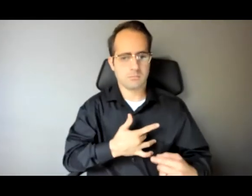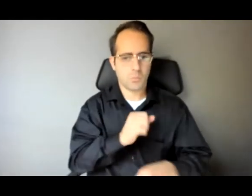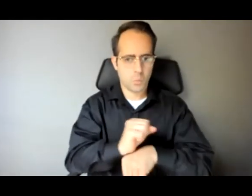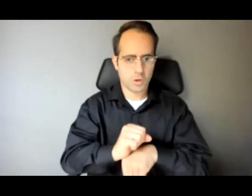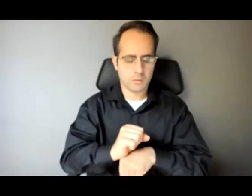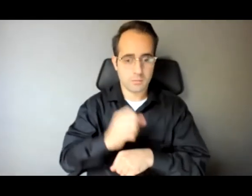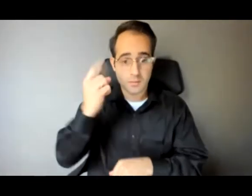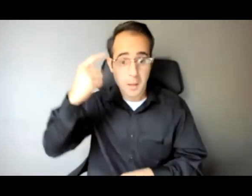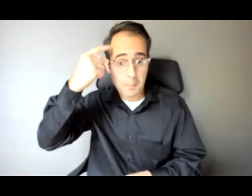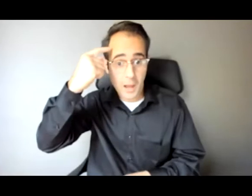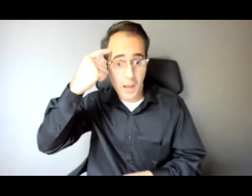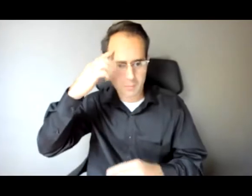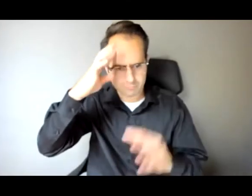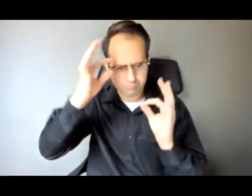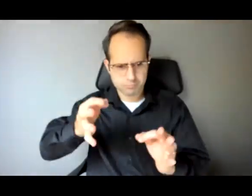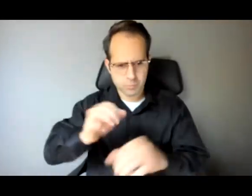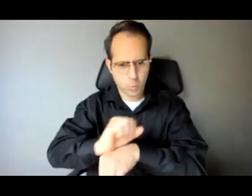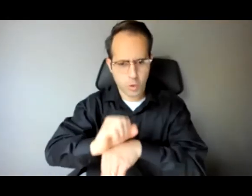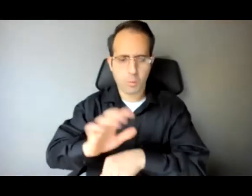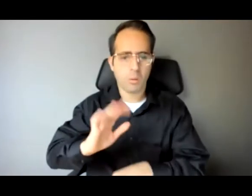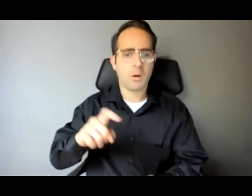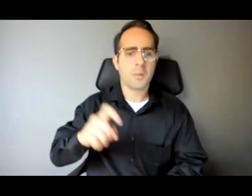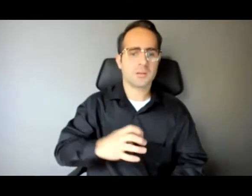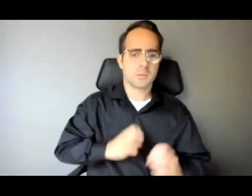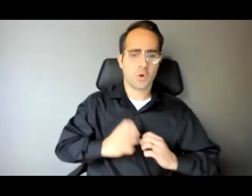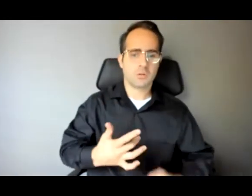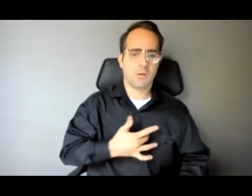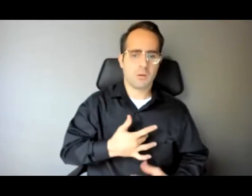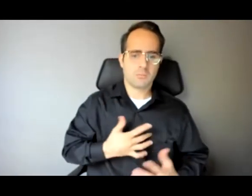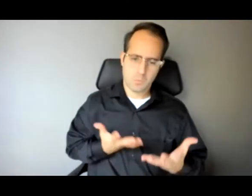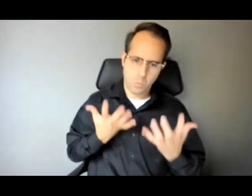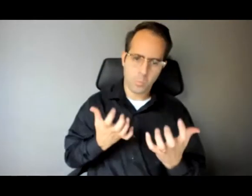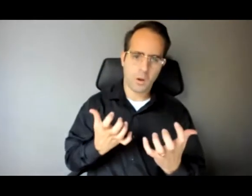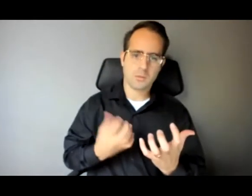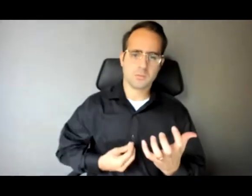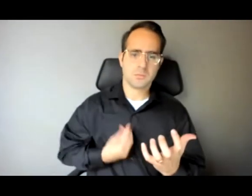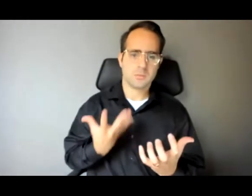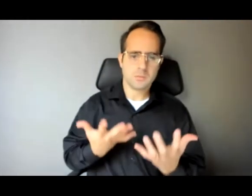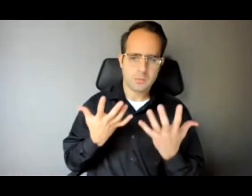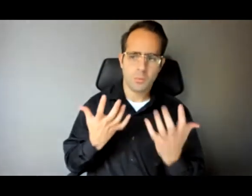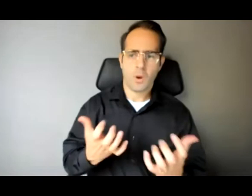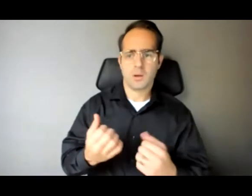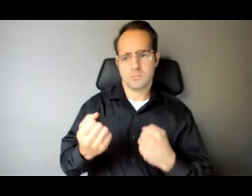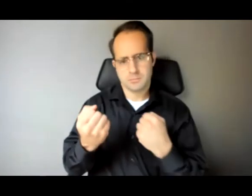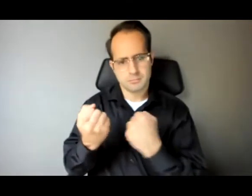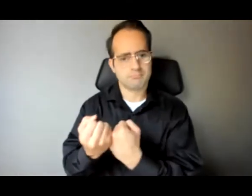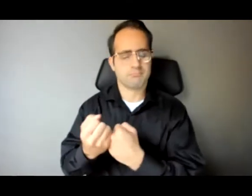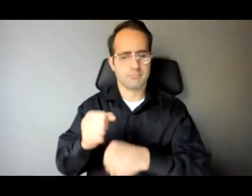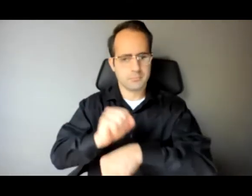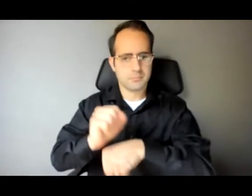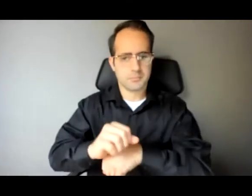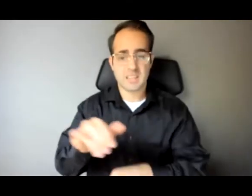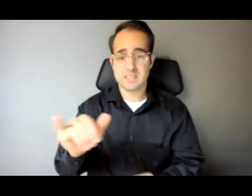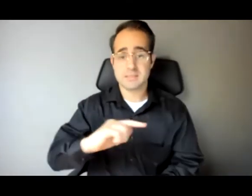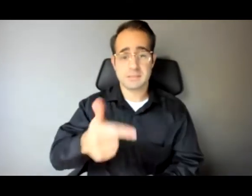mindset to do the work and so when you speak so passionately thoughtfully about opening up your heart it resonates with me and I invite